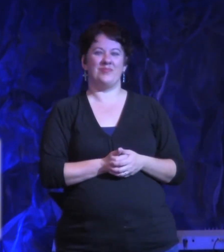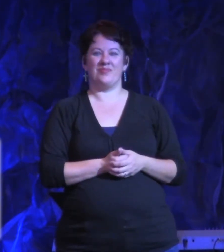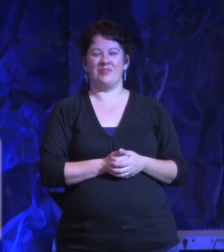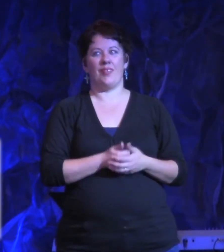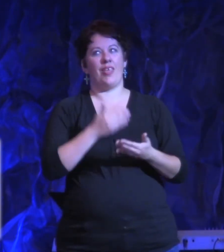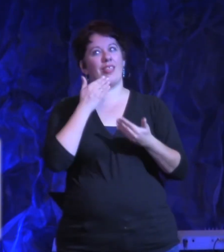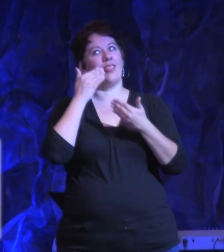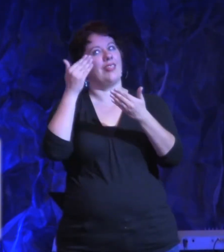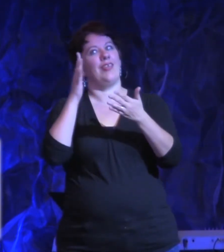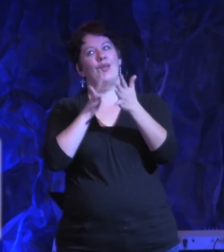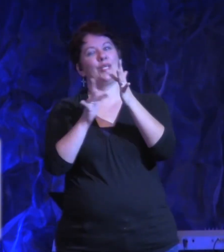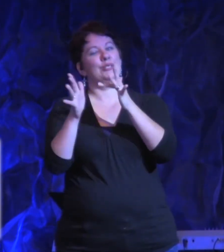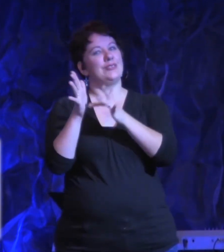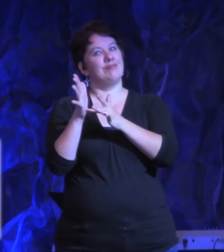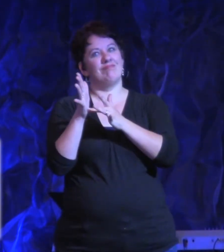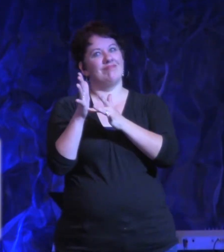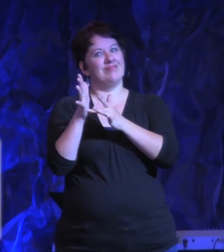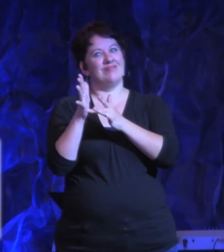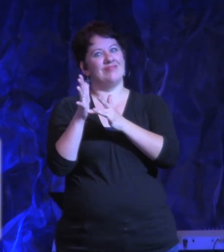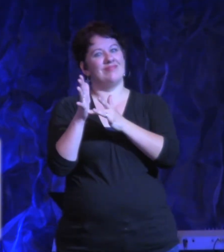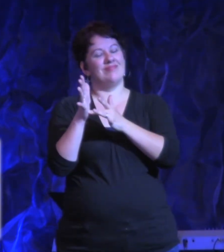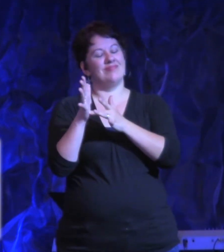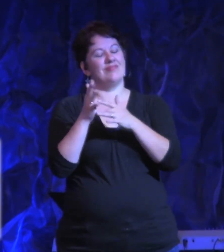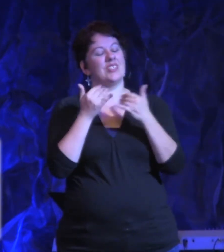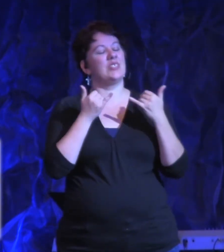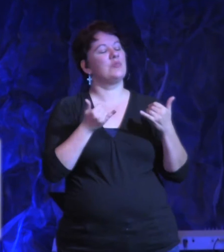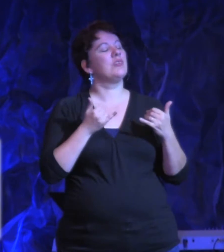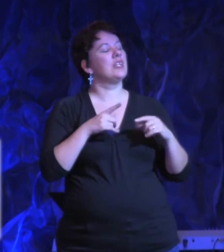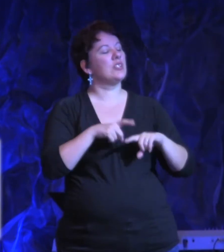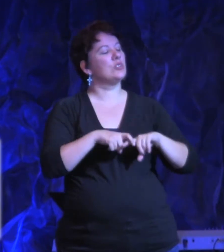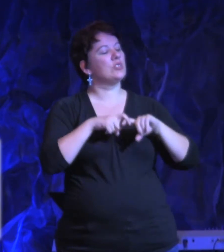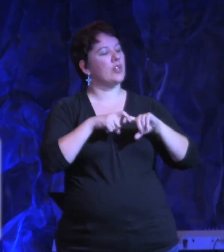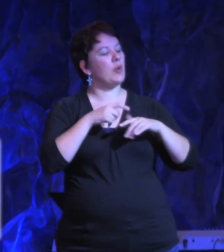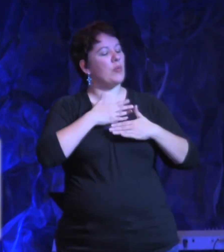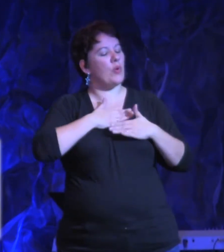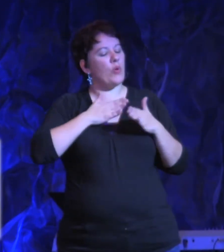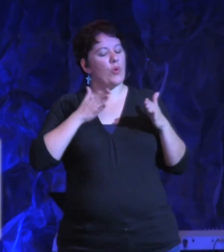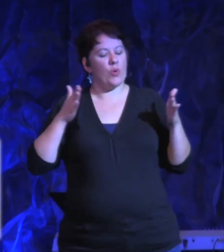Thank you, Jesus. Let's take a moment right there where You are.